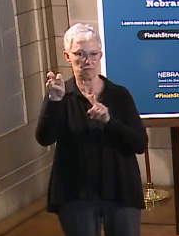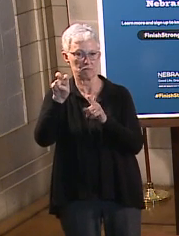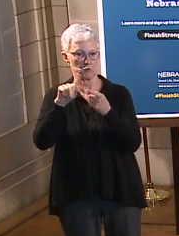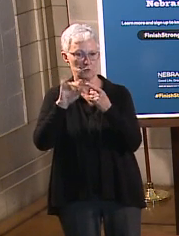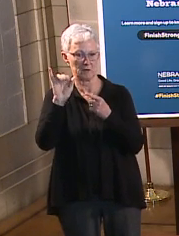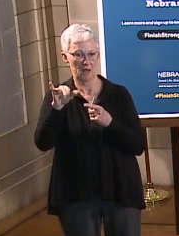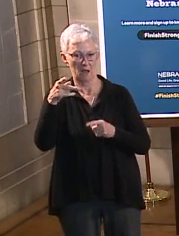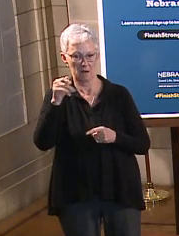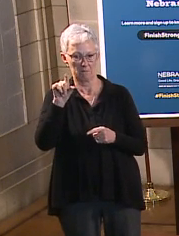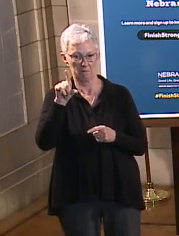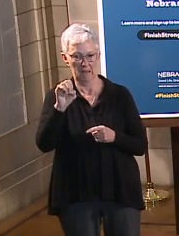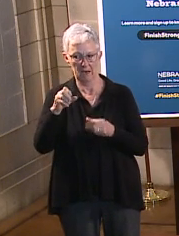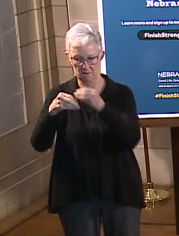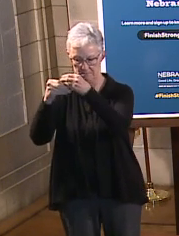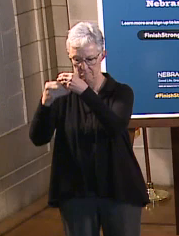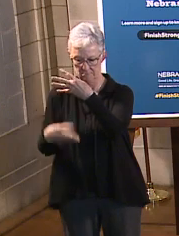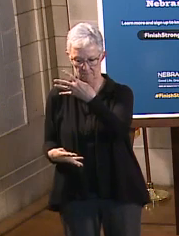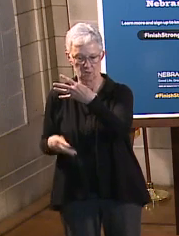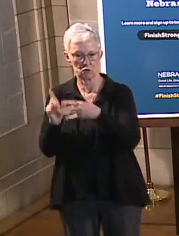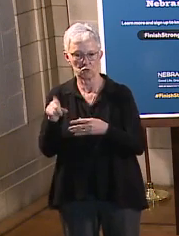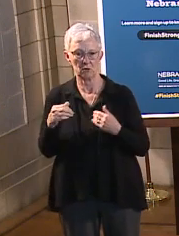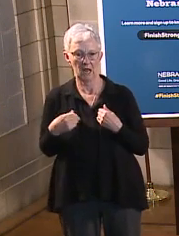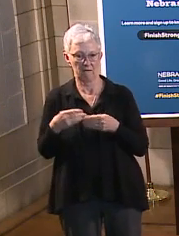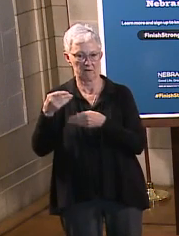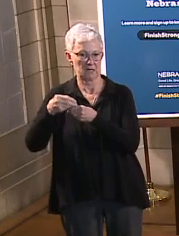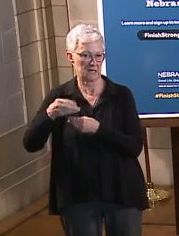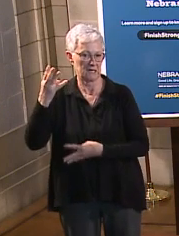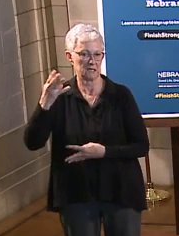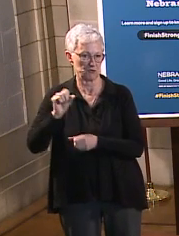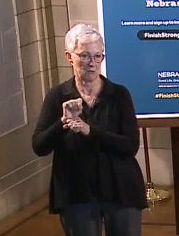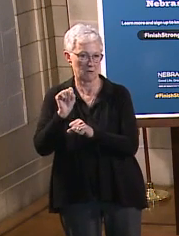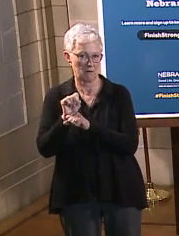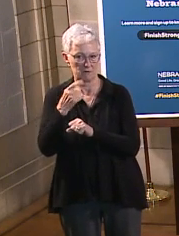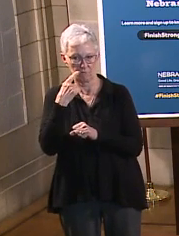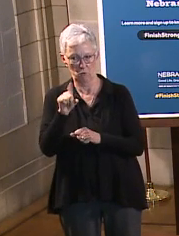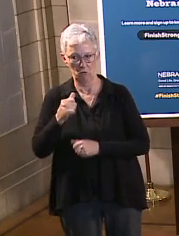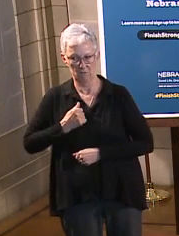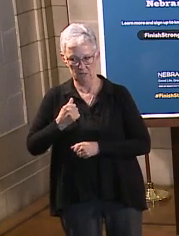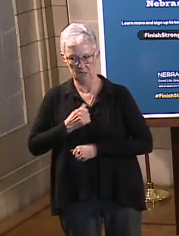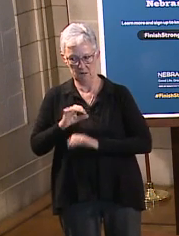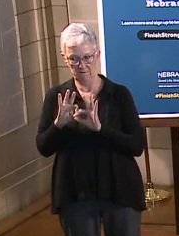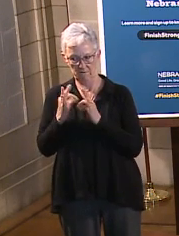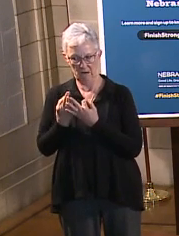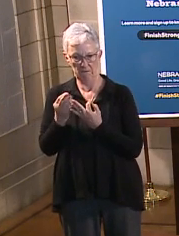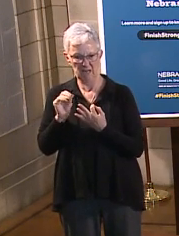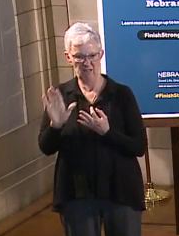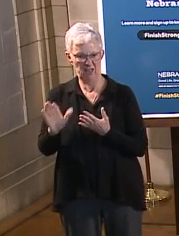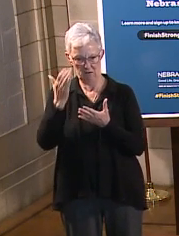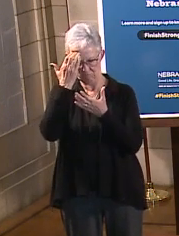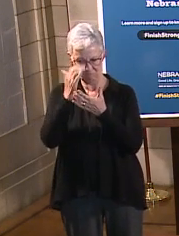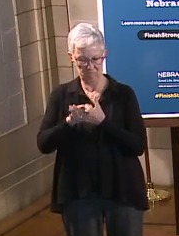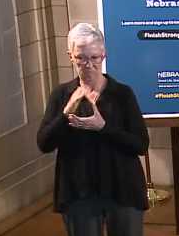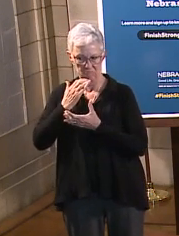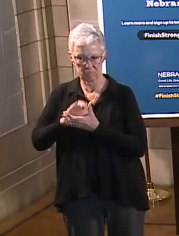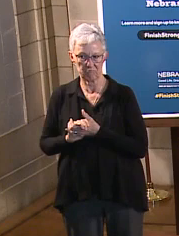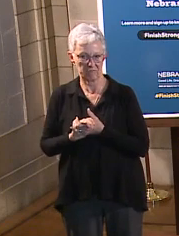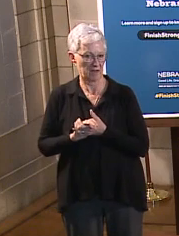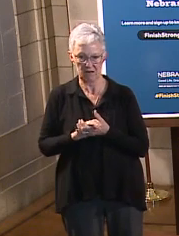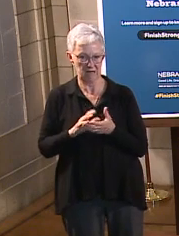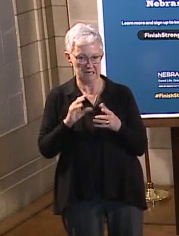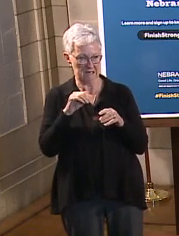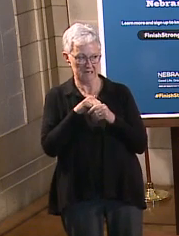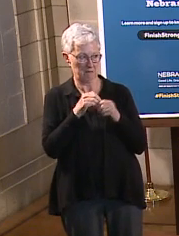opportunities and assistance specifically geared towards military families and their spouses and job opportunities throughout state government